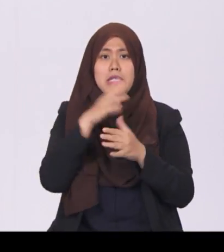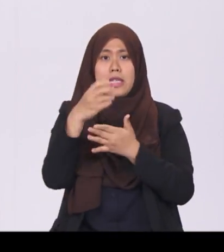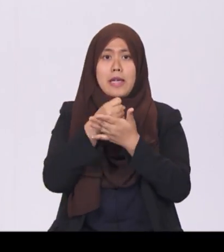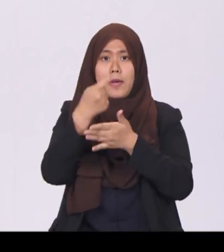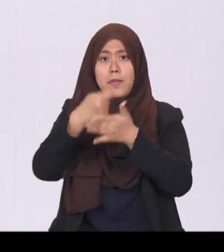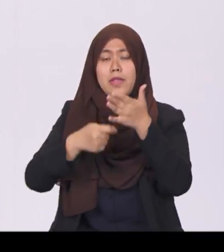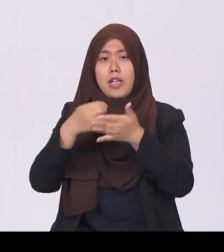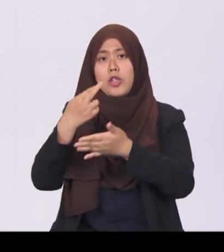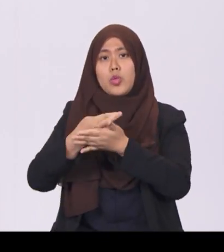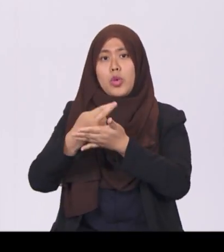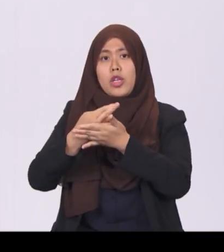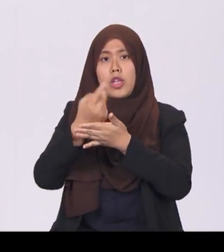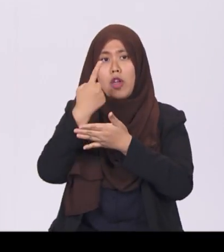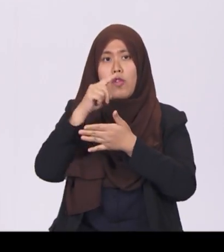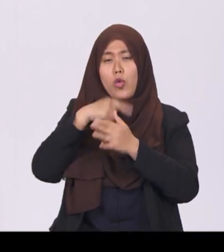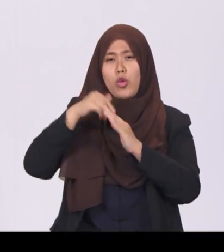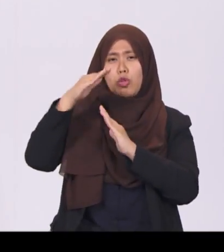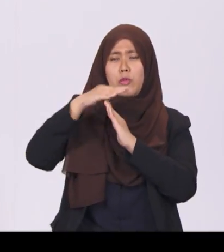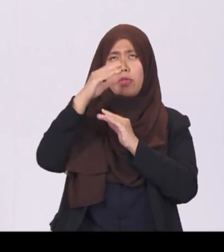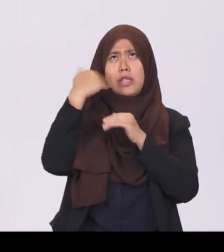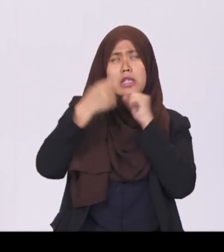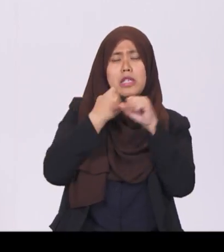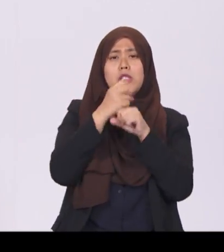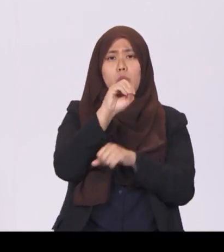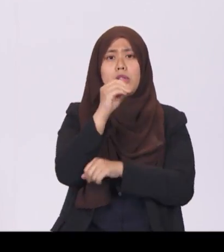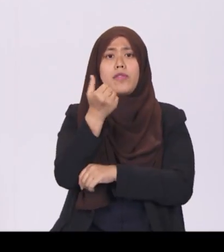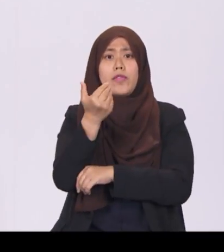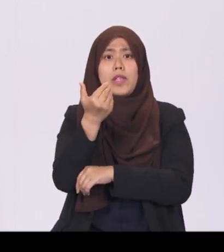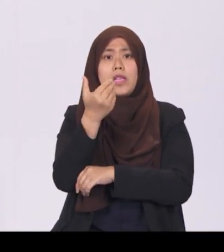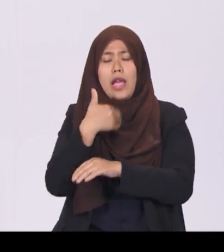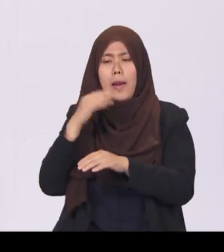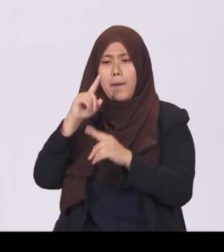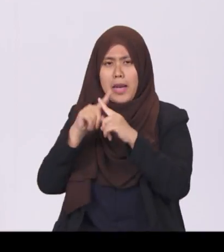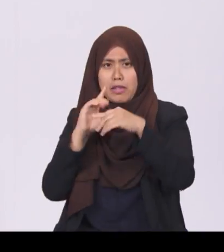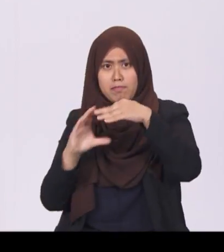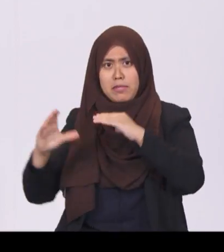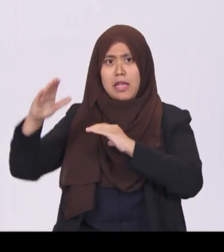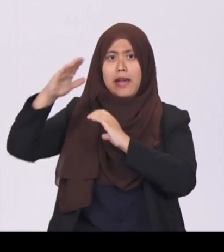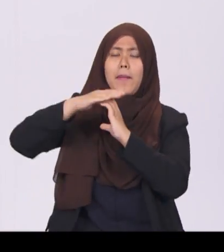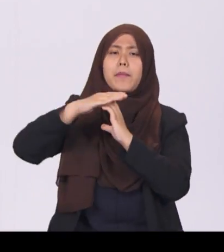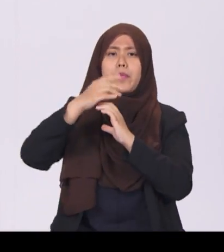brackets in 2015 and imposed a cap on personal income tax reliefs in 2016.